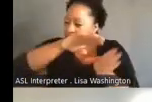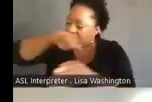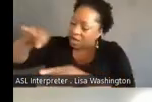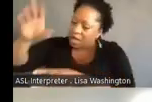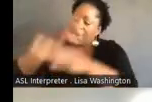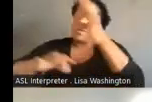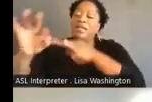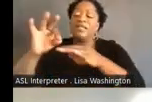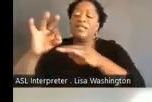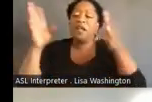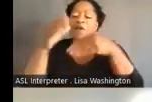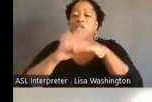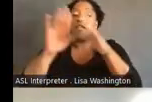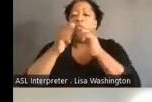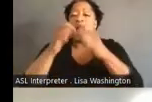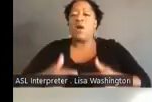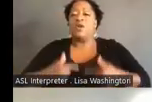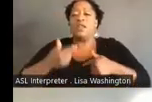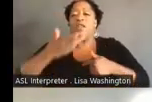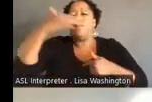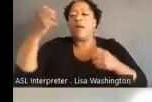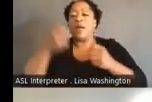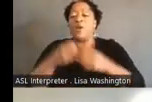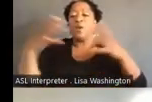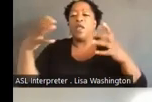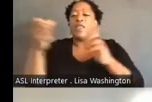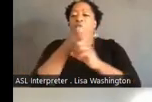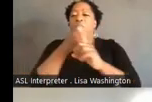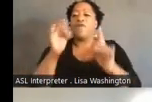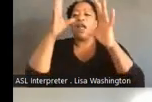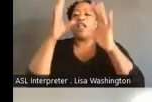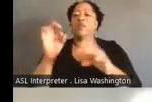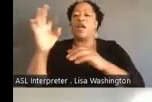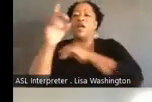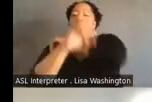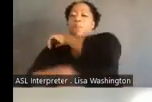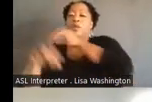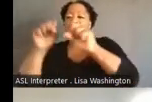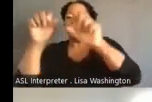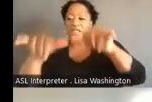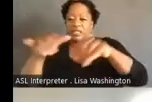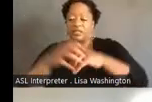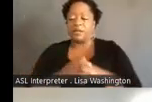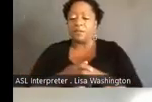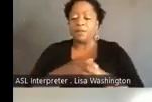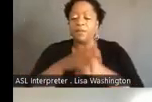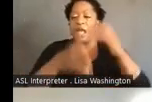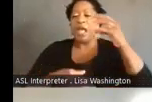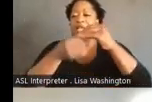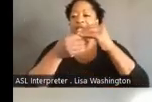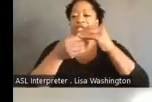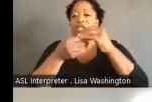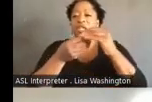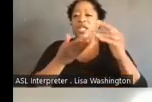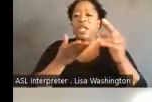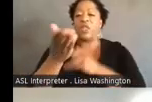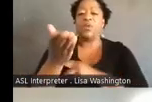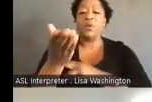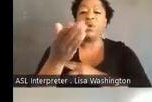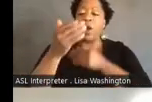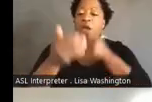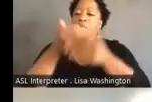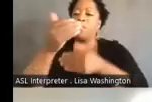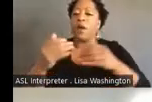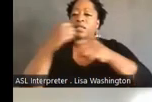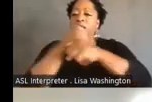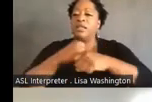can live better without the violence of the punishment system. Additionally, through the process of